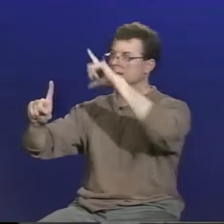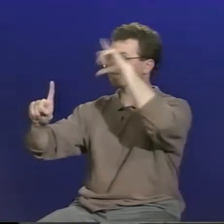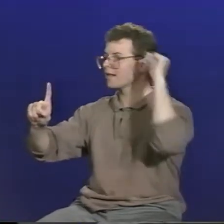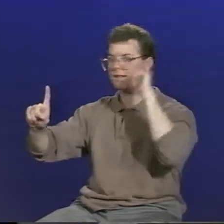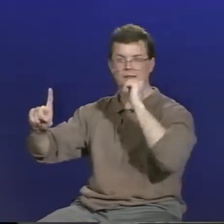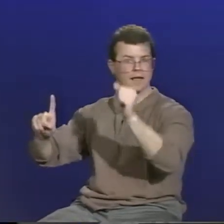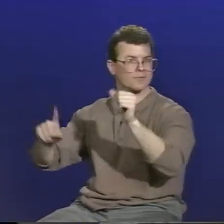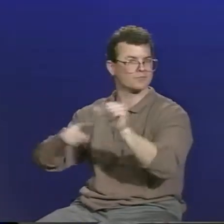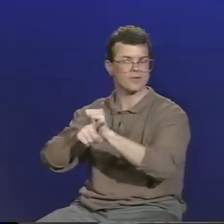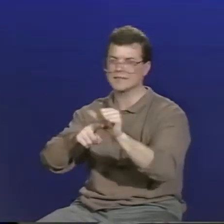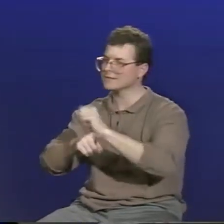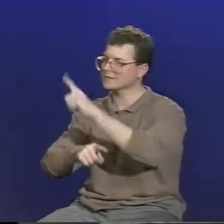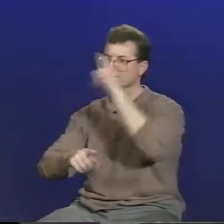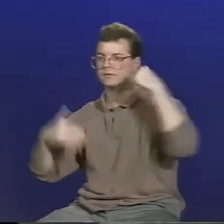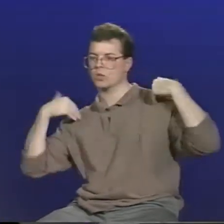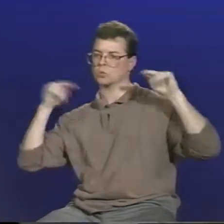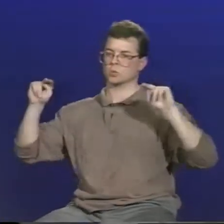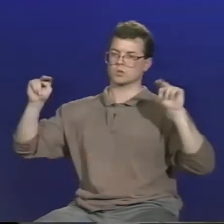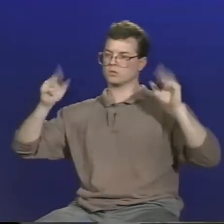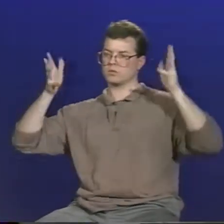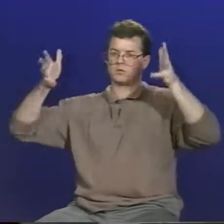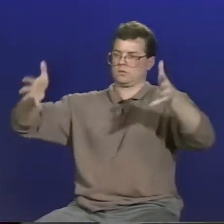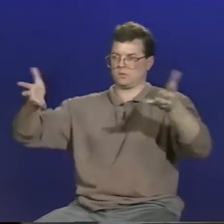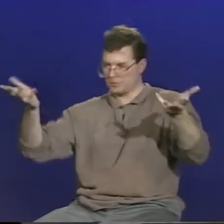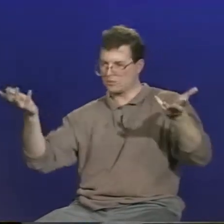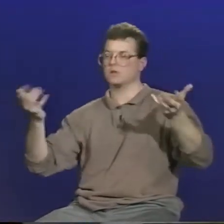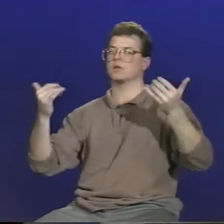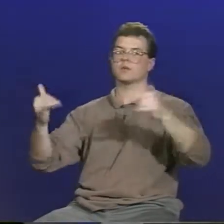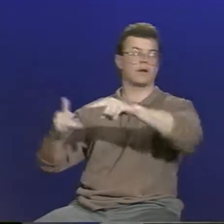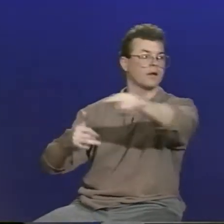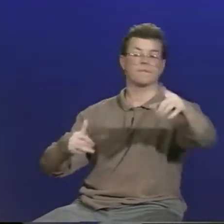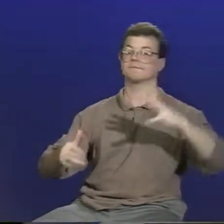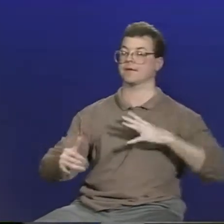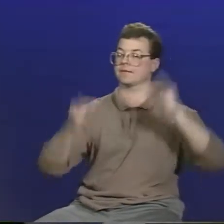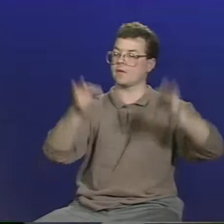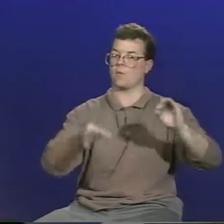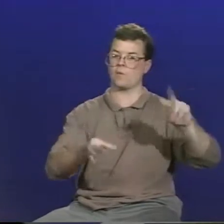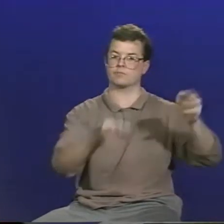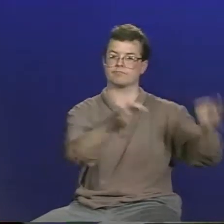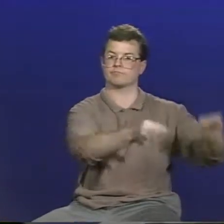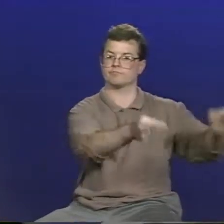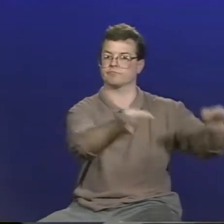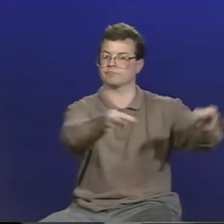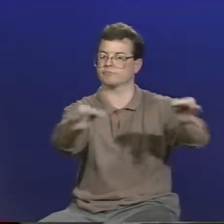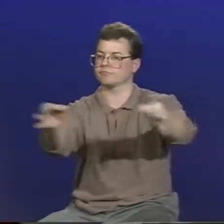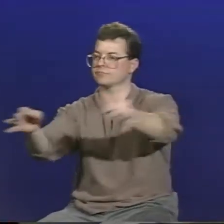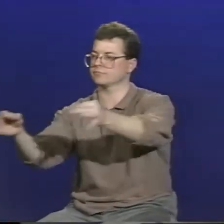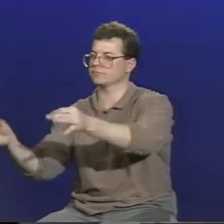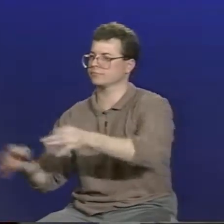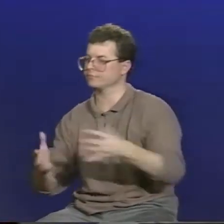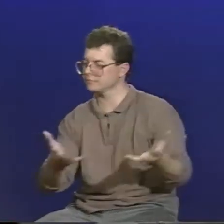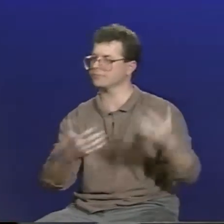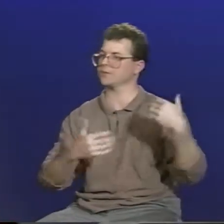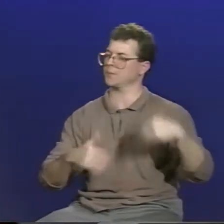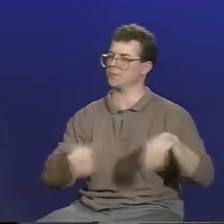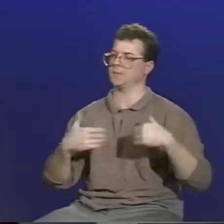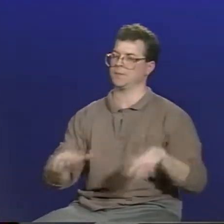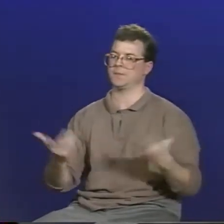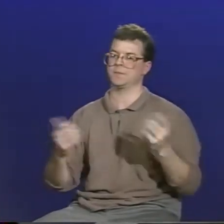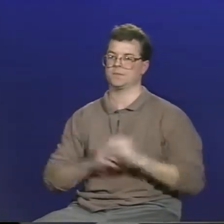follow. If Gallaudet does not practice or take a stand, then this inconsistency in preparation of